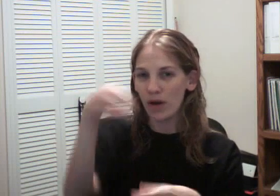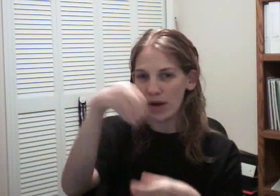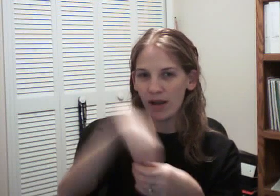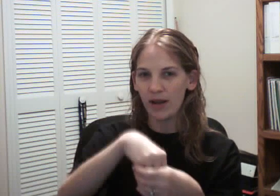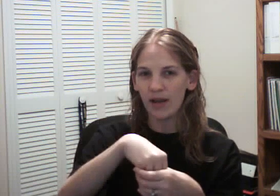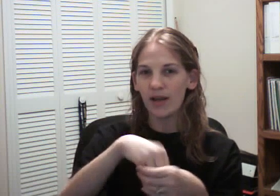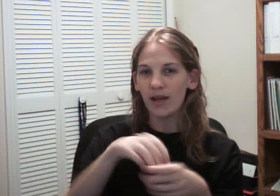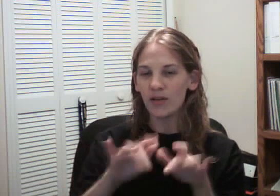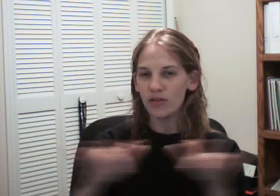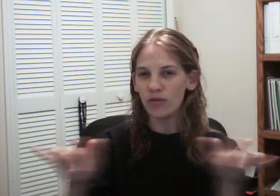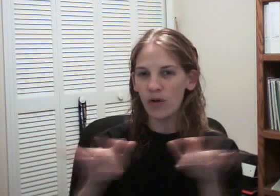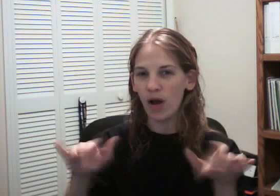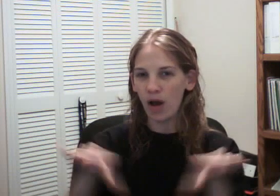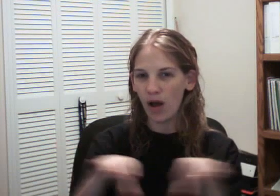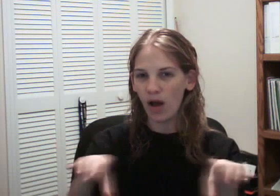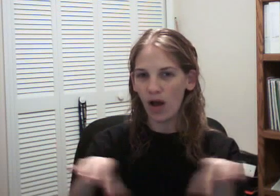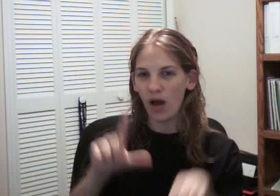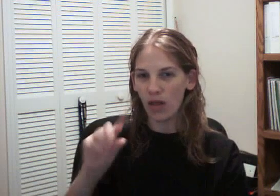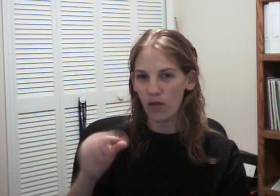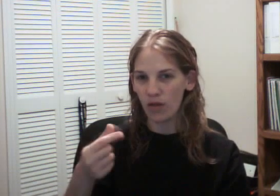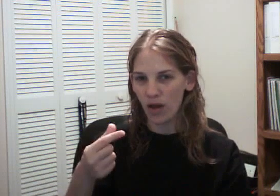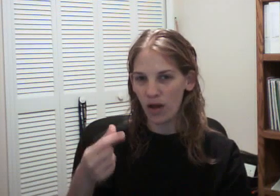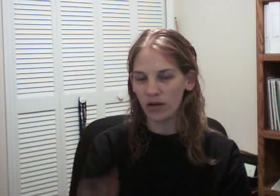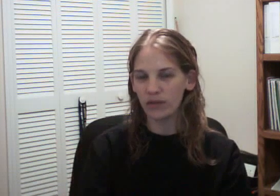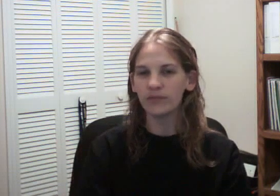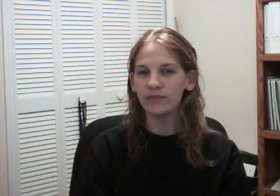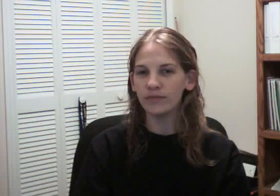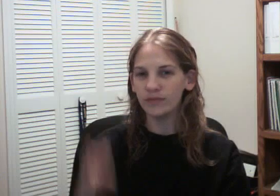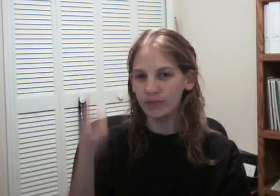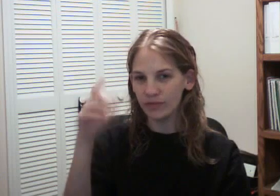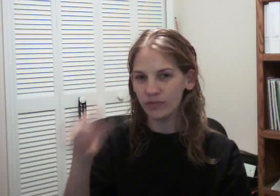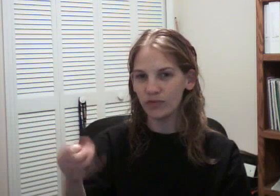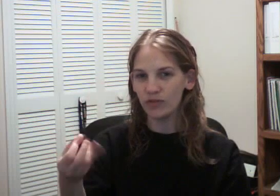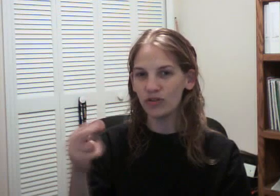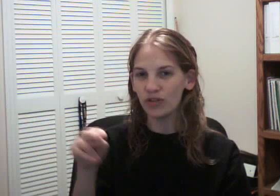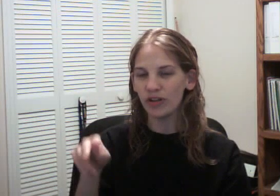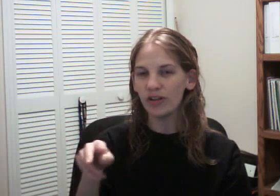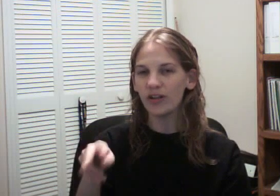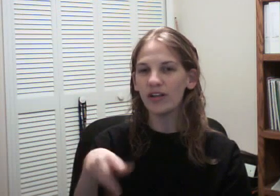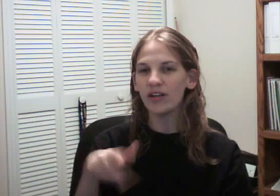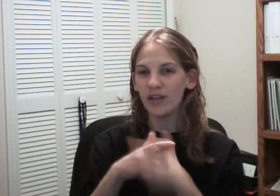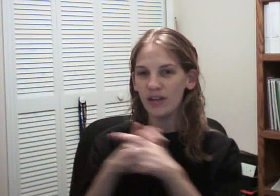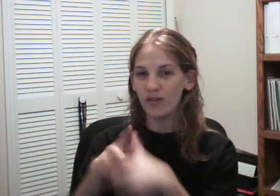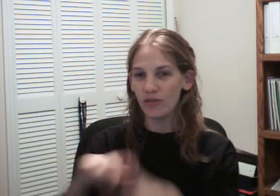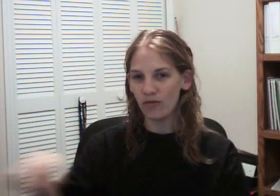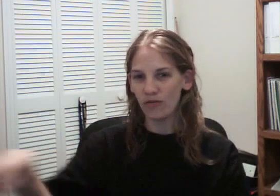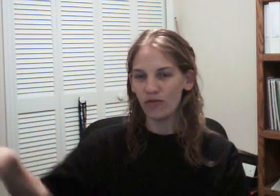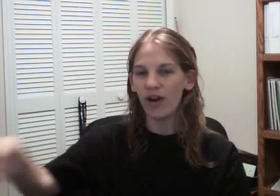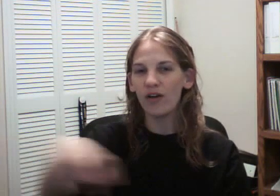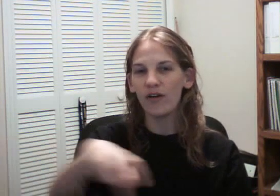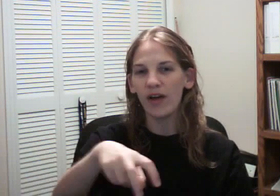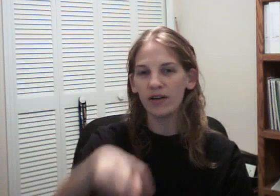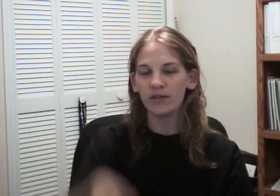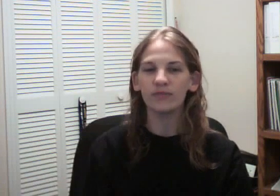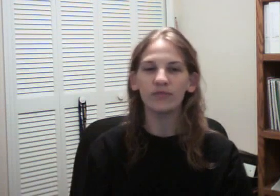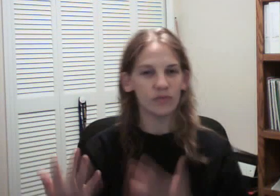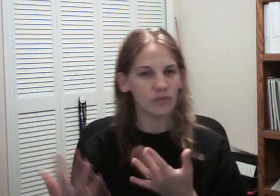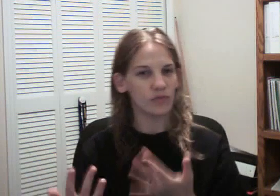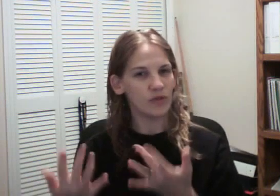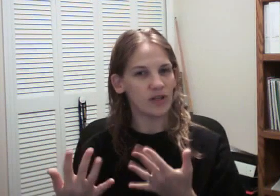ran around to the other end of the log and waited. Out came the hat. The